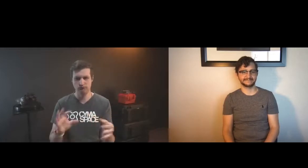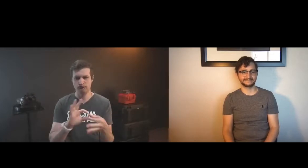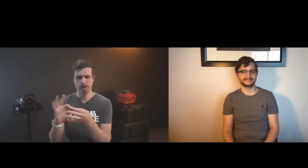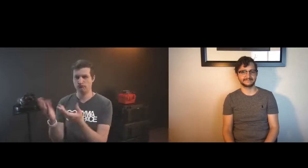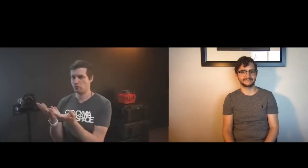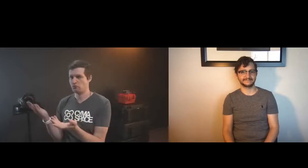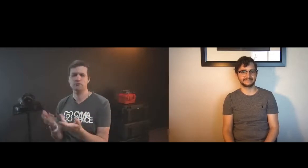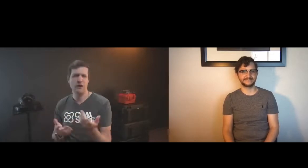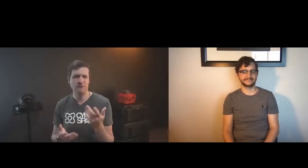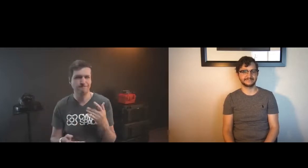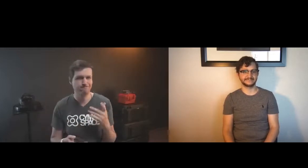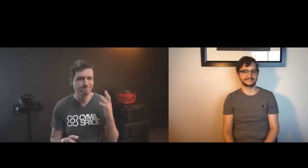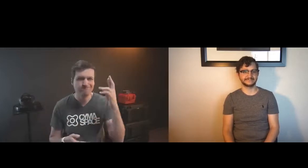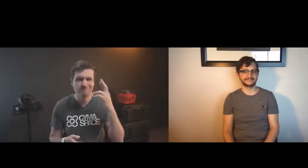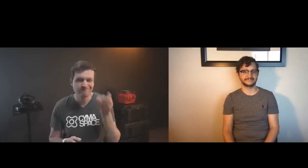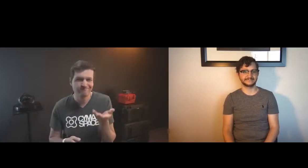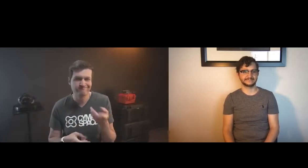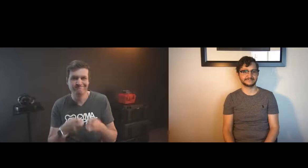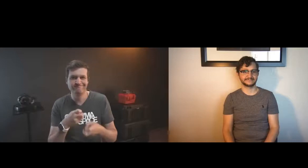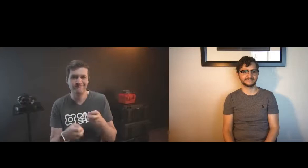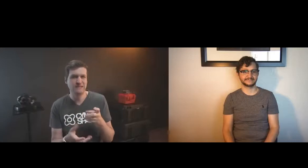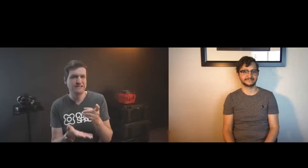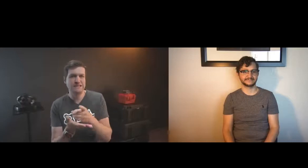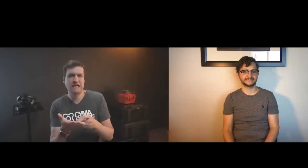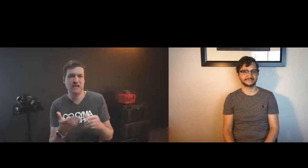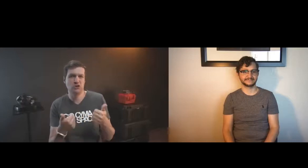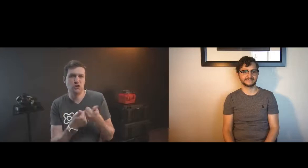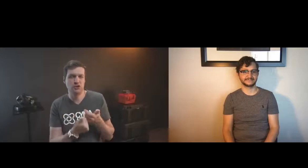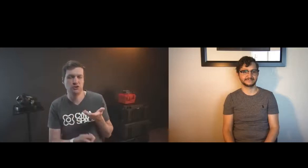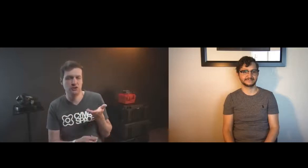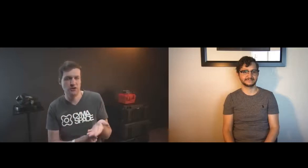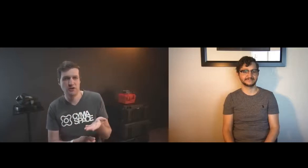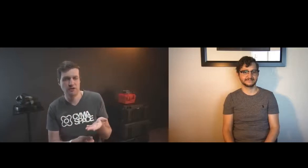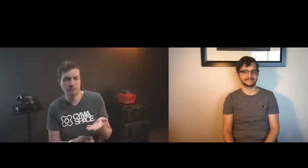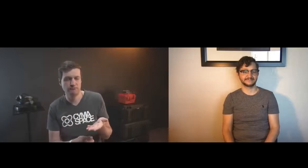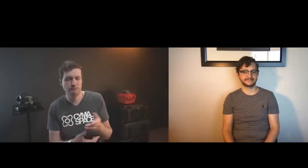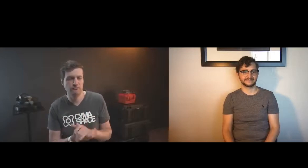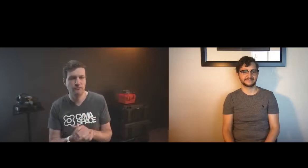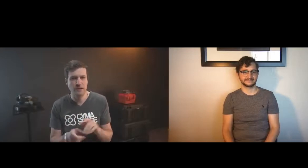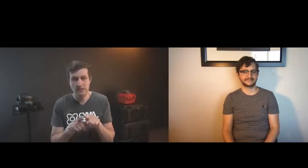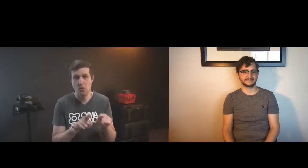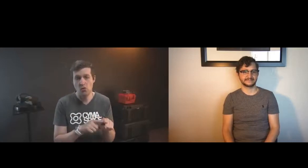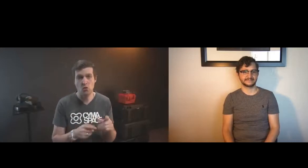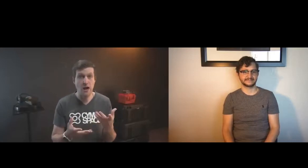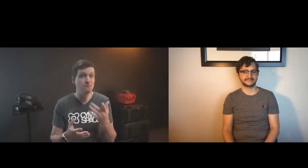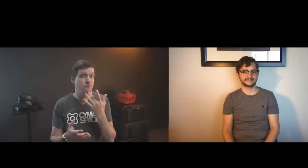from where you're looking so where captions are placed in a 3d environment has been a real design challenge